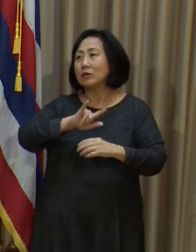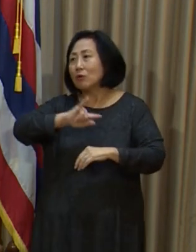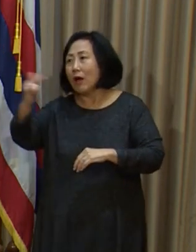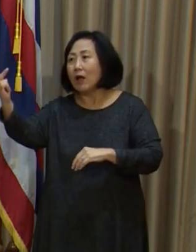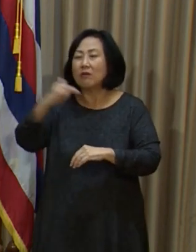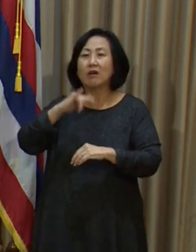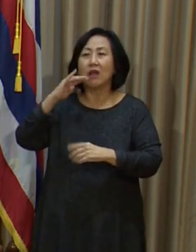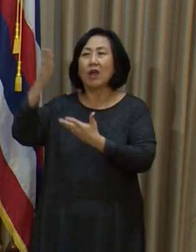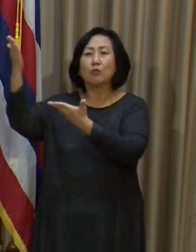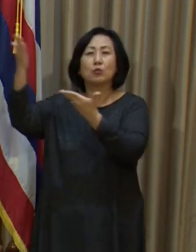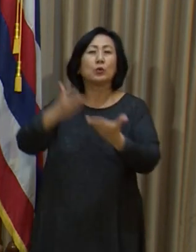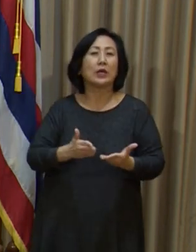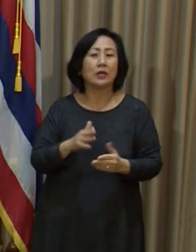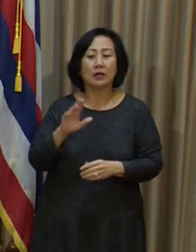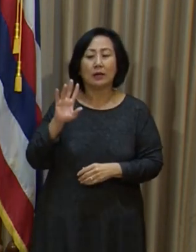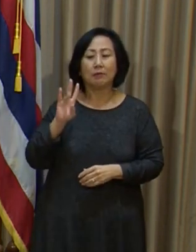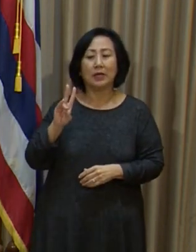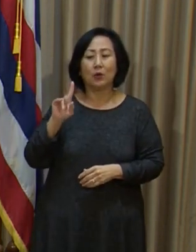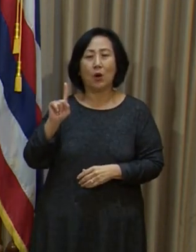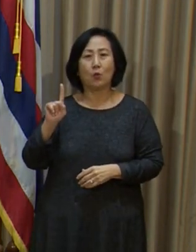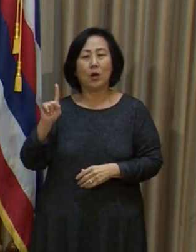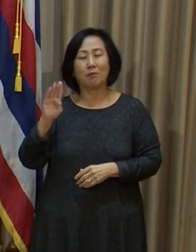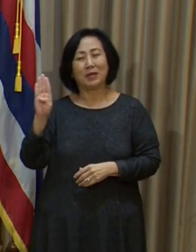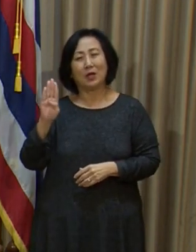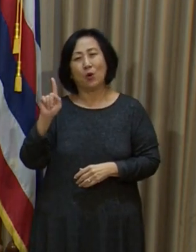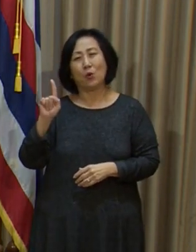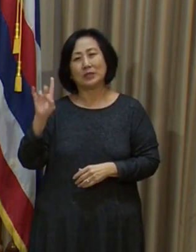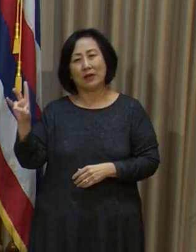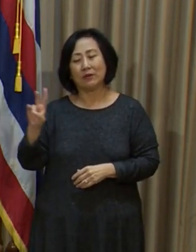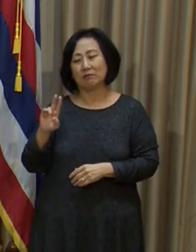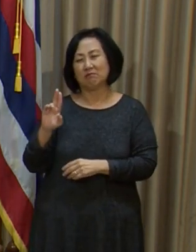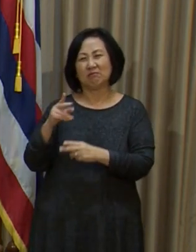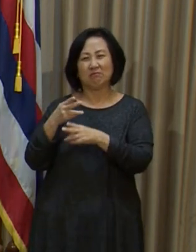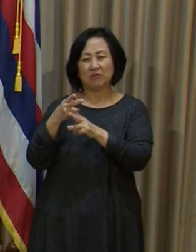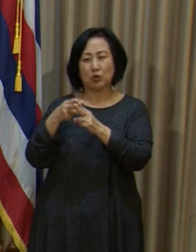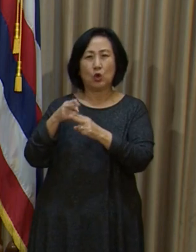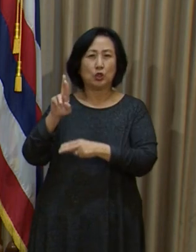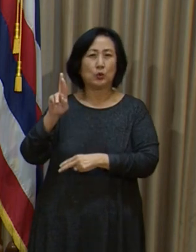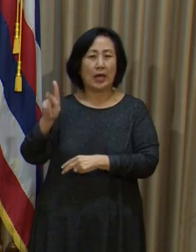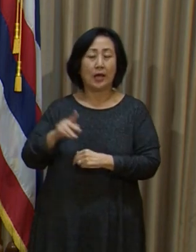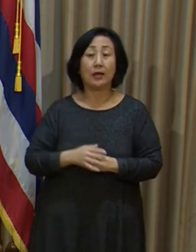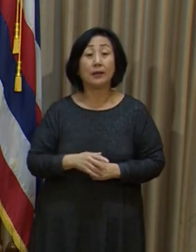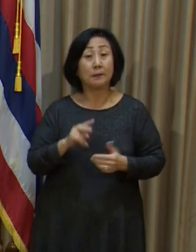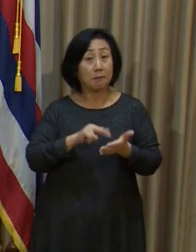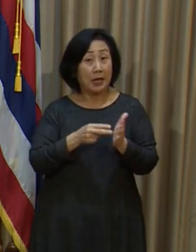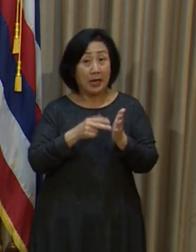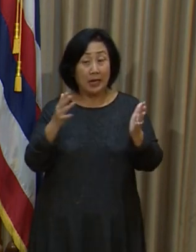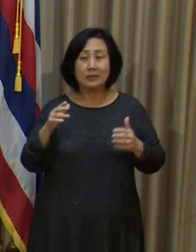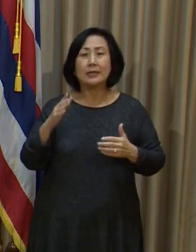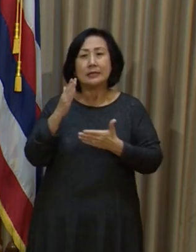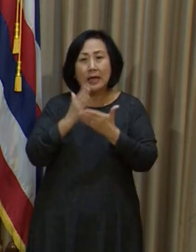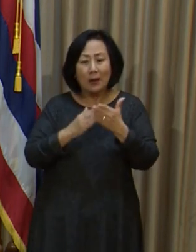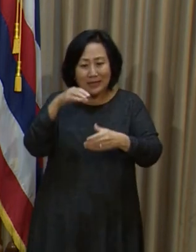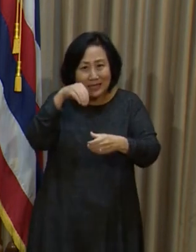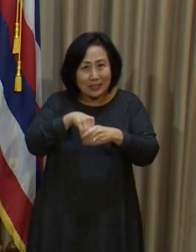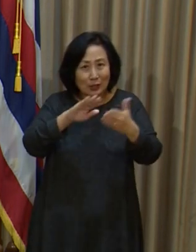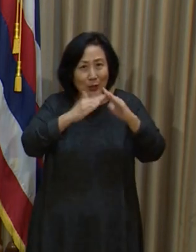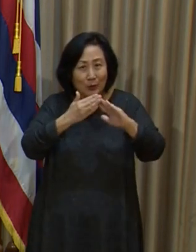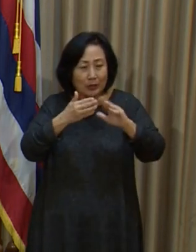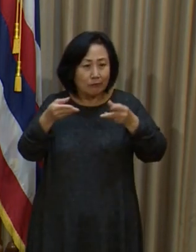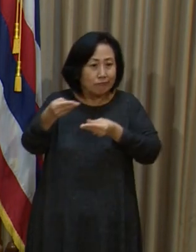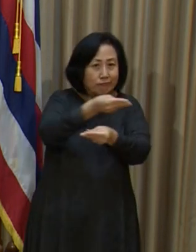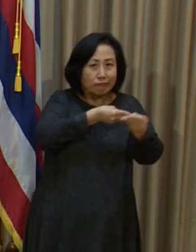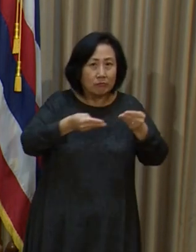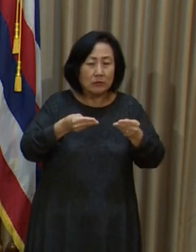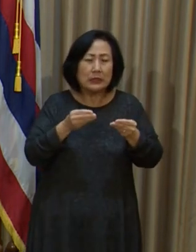So I think that what it means is that we have, there is some community transmission, albeit